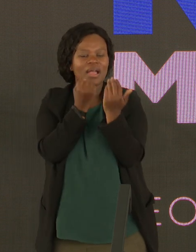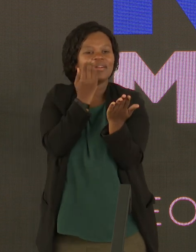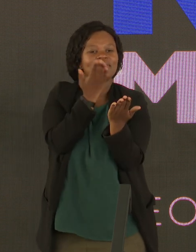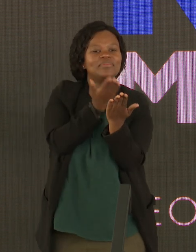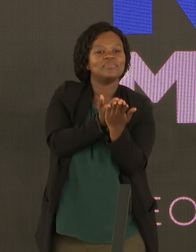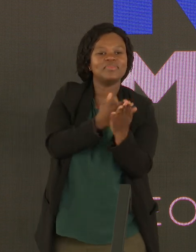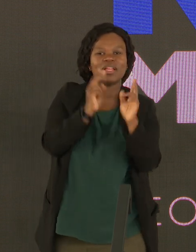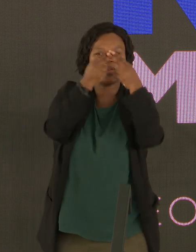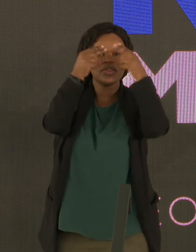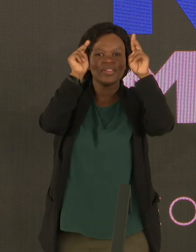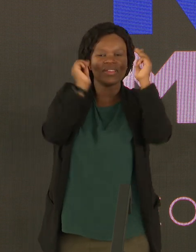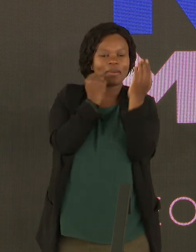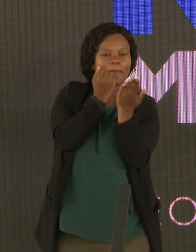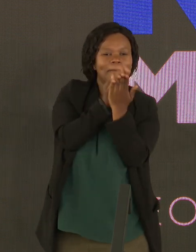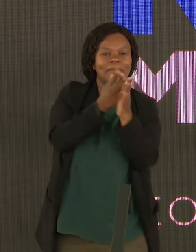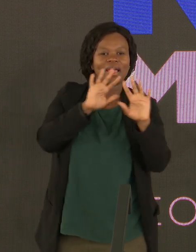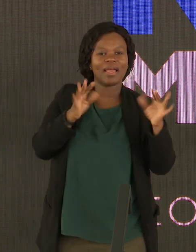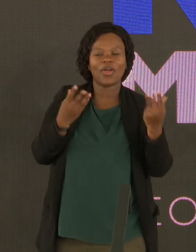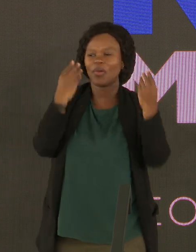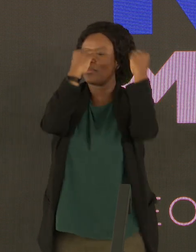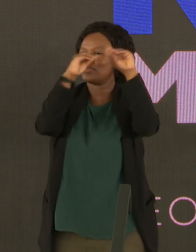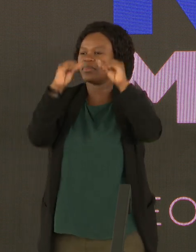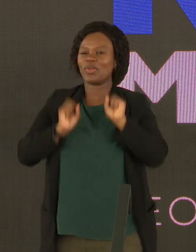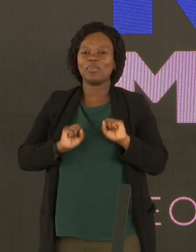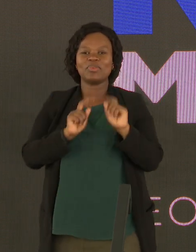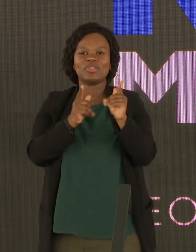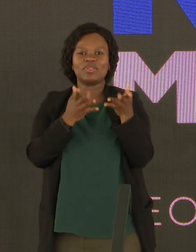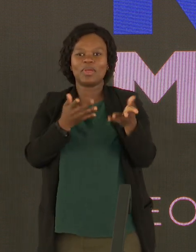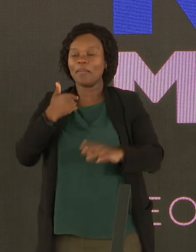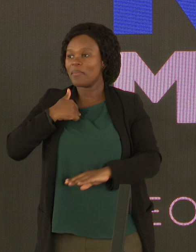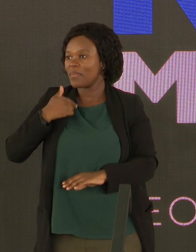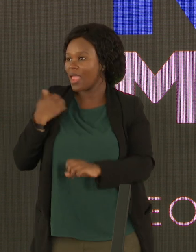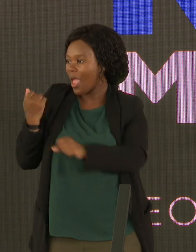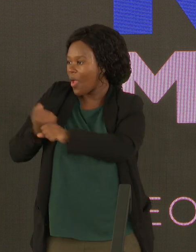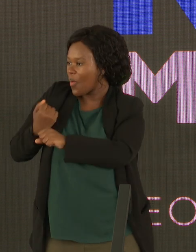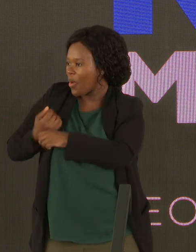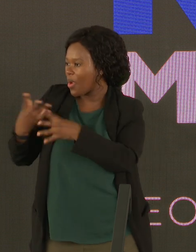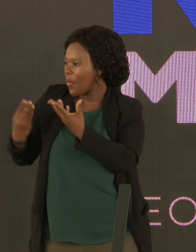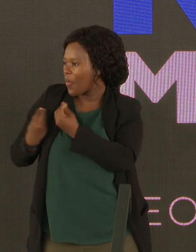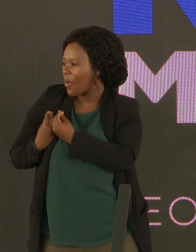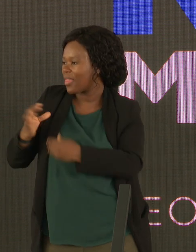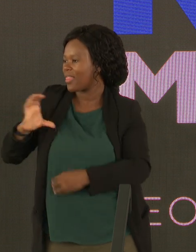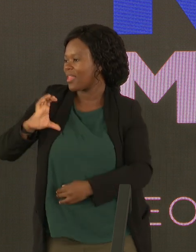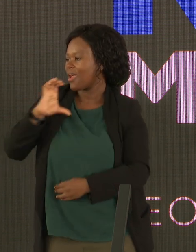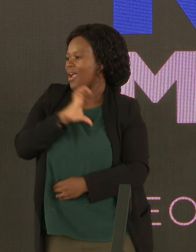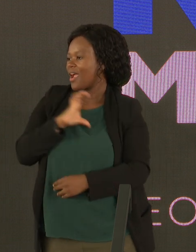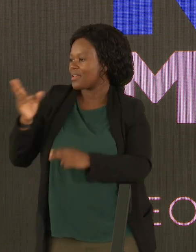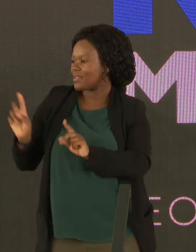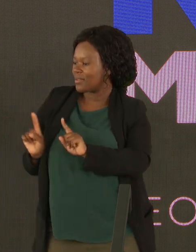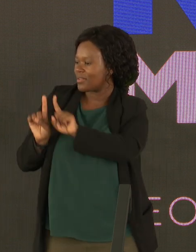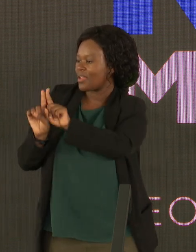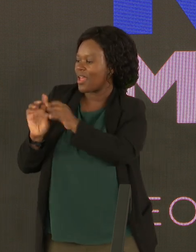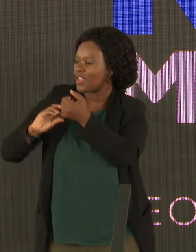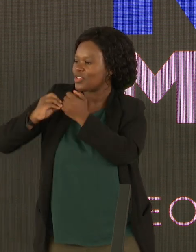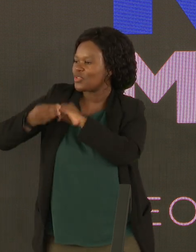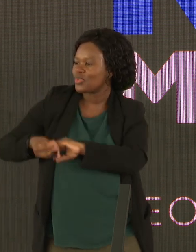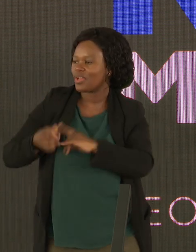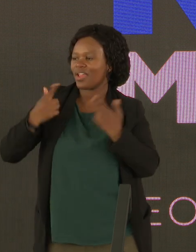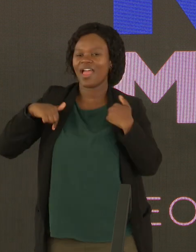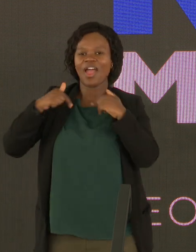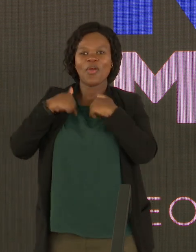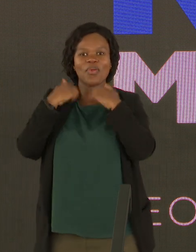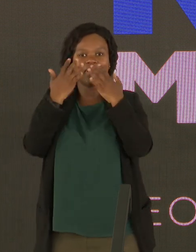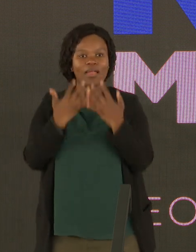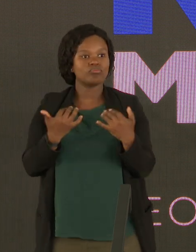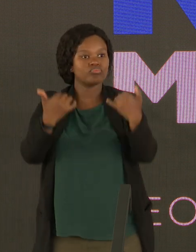opportunities are out there. And so it just took me working with a councillor to try and have events and seminars to bring that information